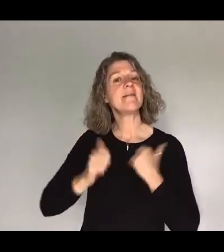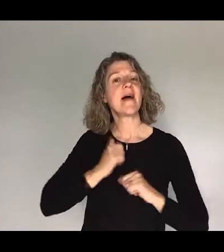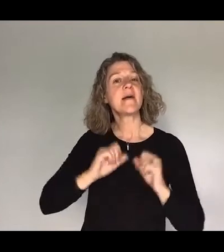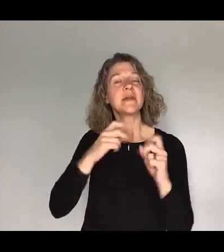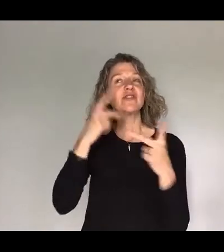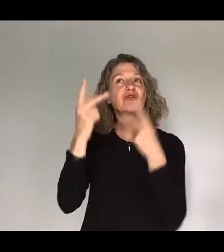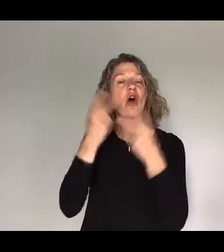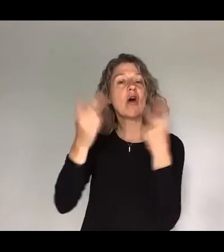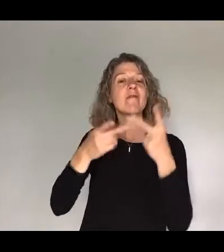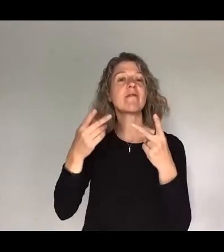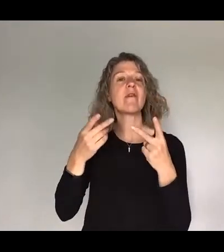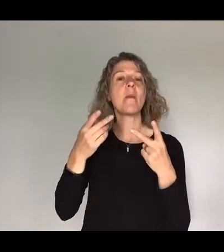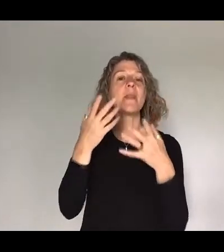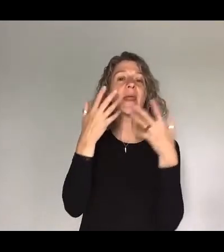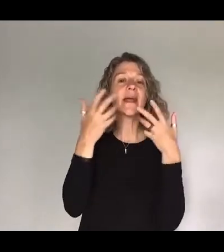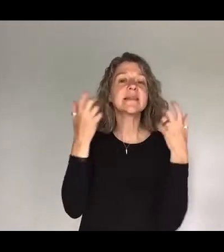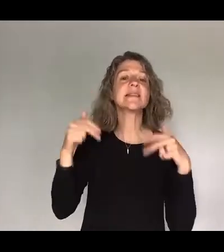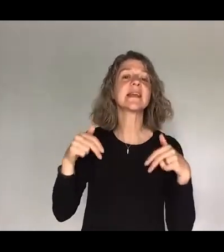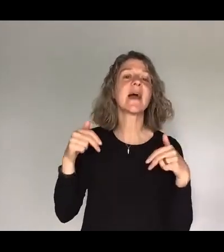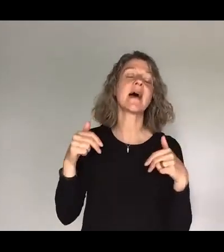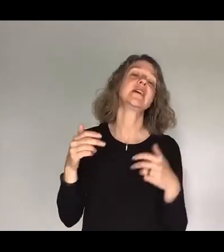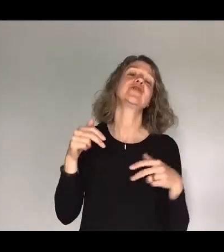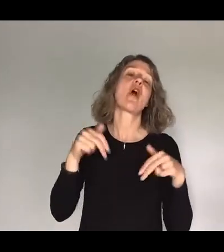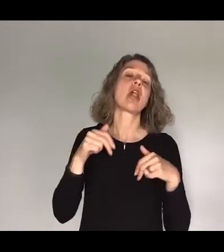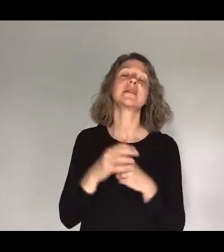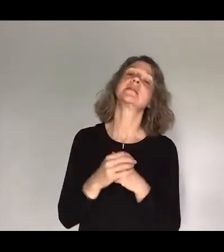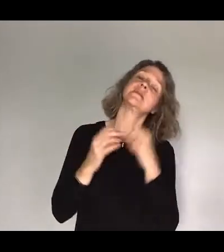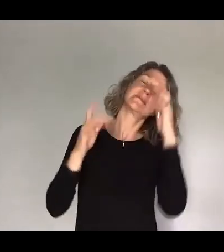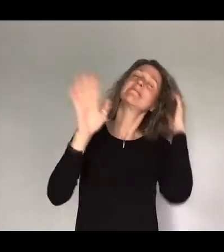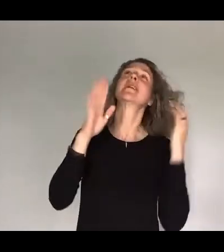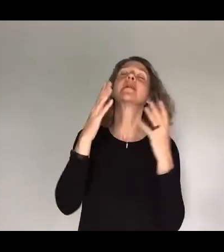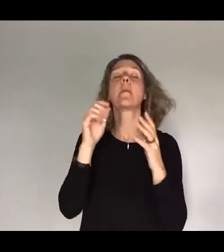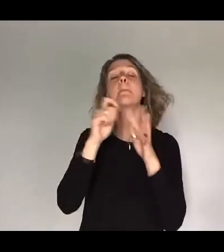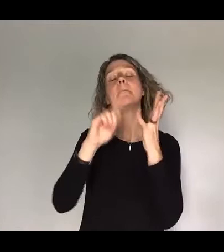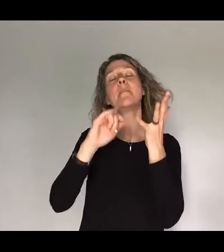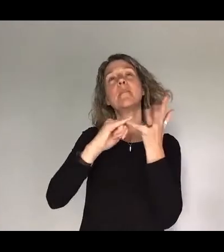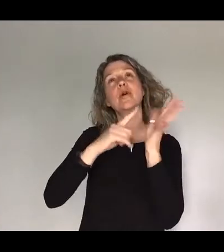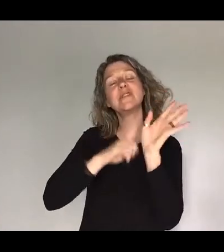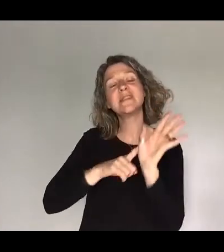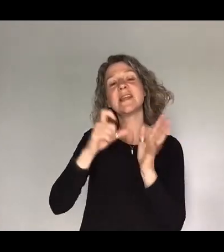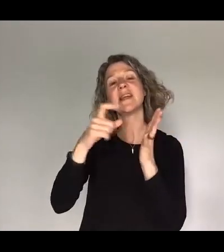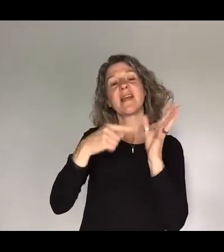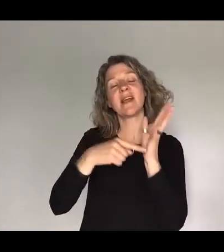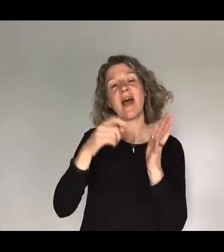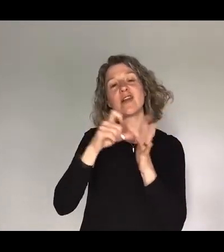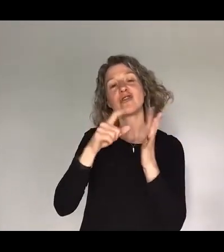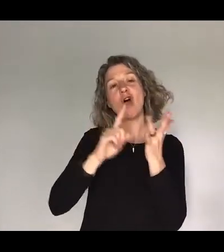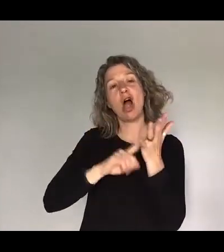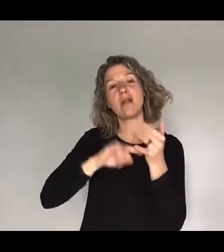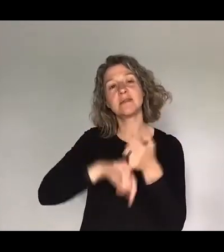with Vin Lee in mind and so my stepdad stands aloud and he says you are my baby love